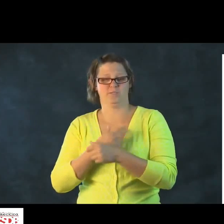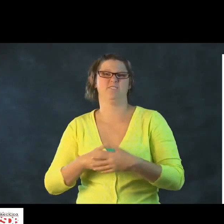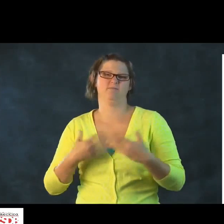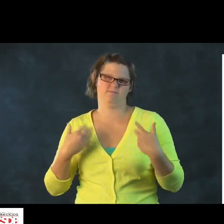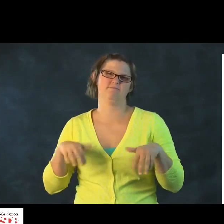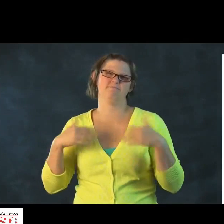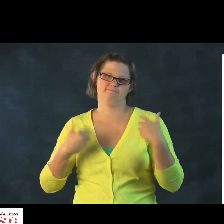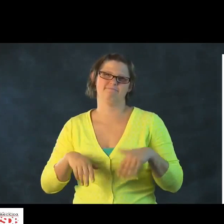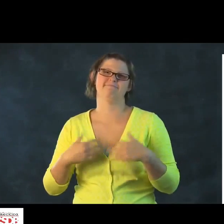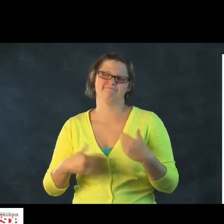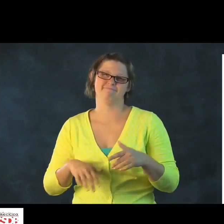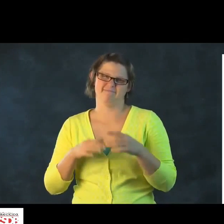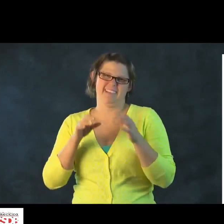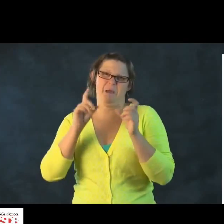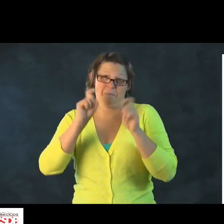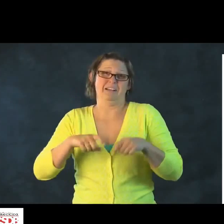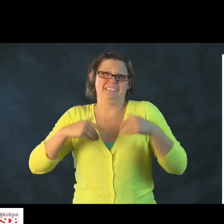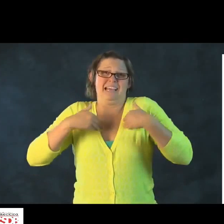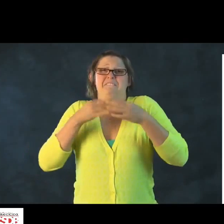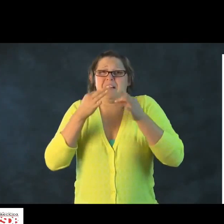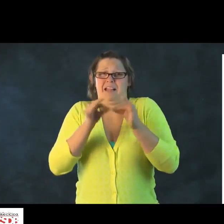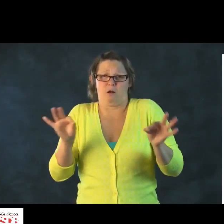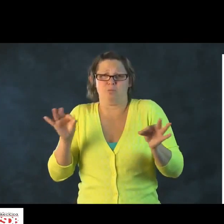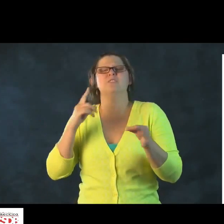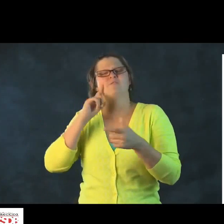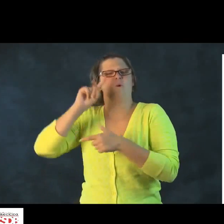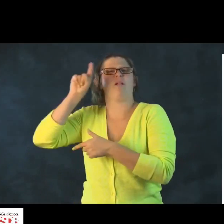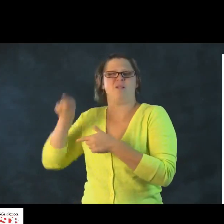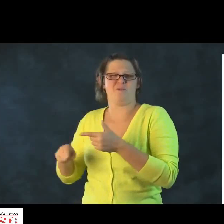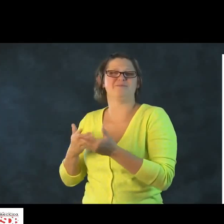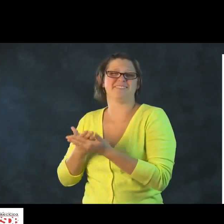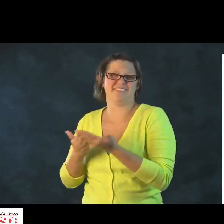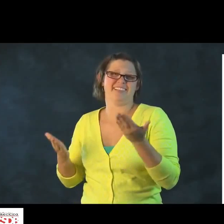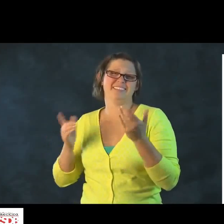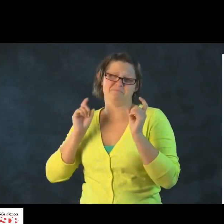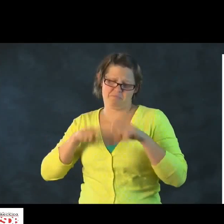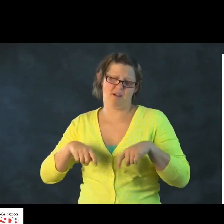for understanding so many things and how to use language.